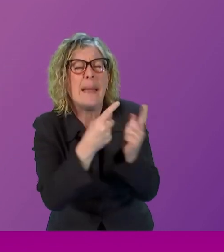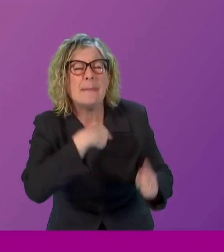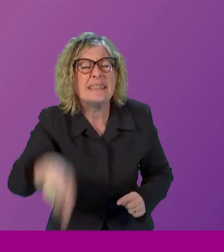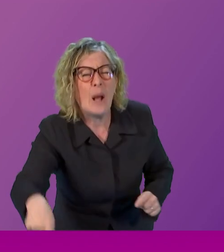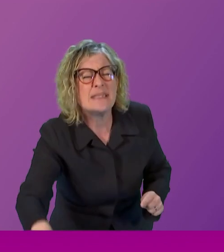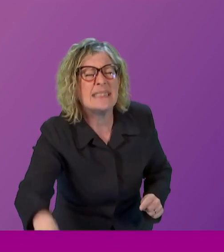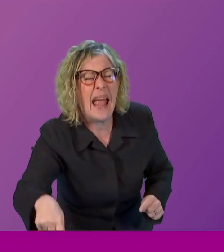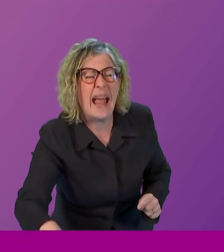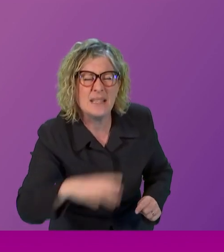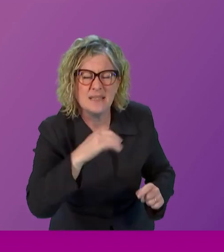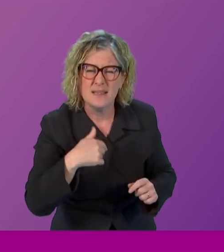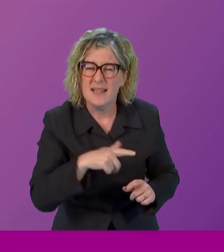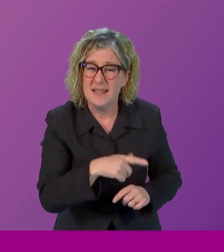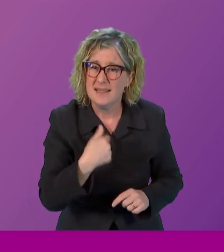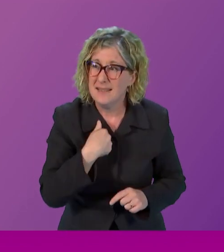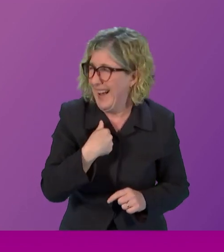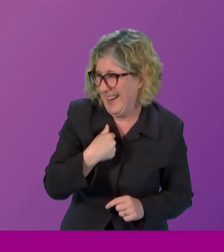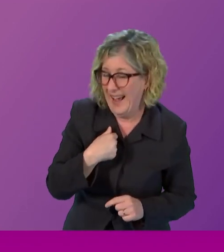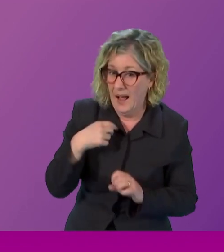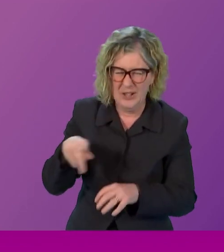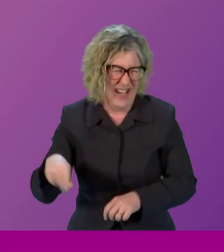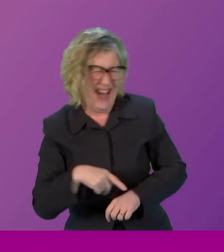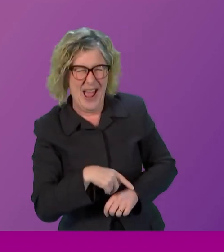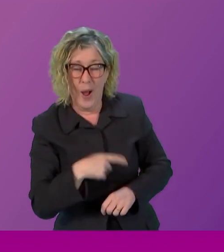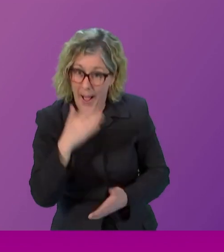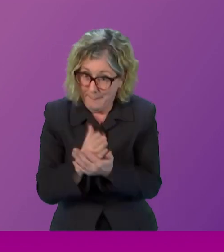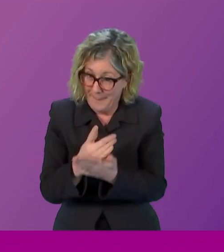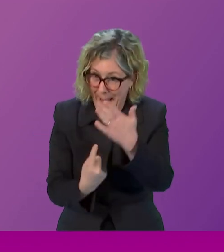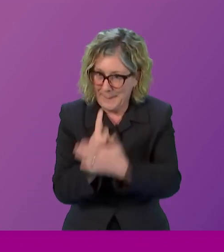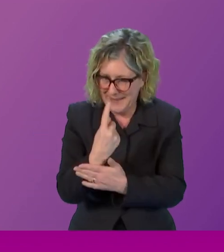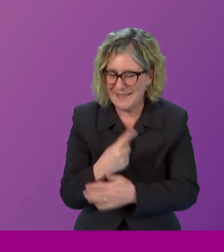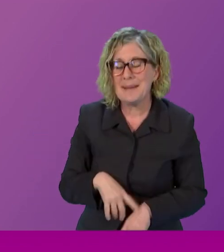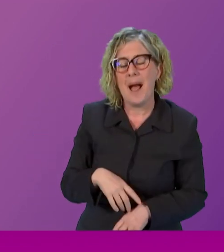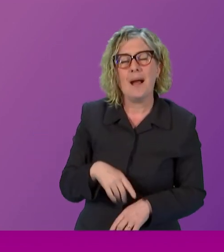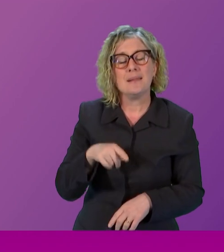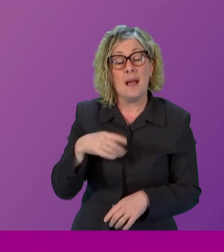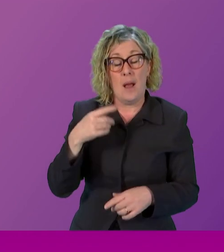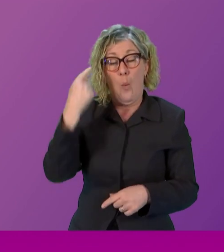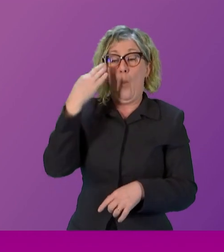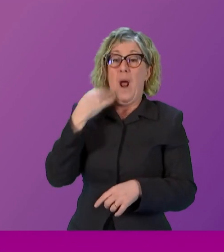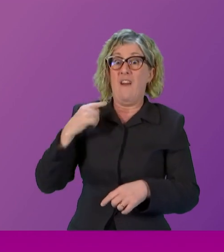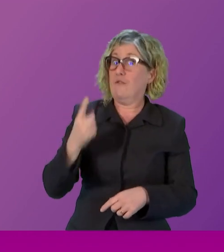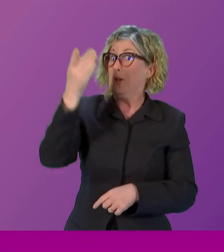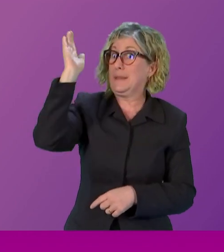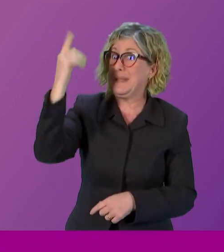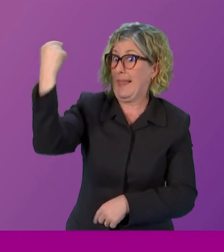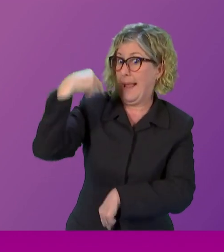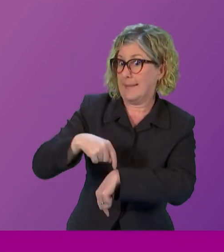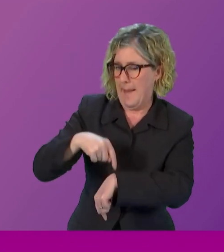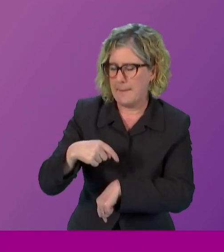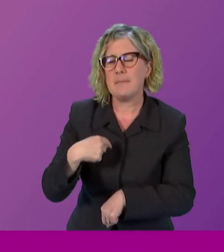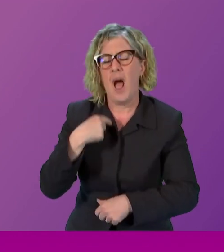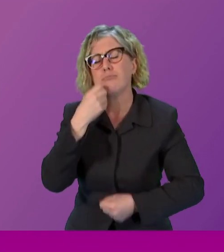and she refuses to believe that but in that speech I express my hope that by the time she became a young woman